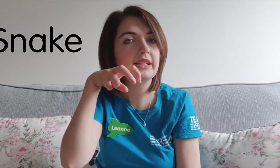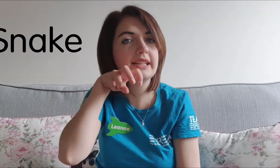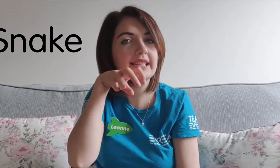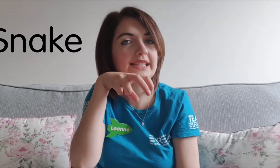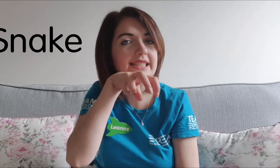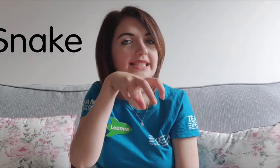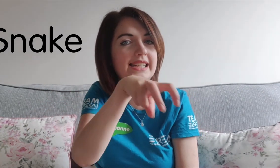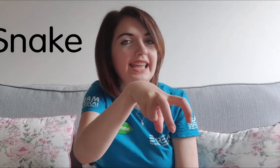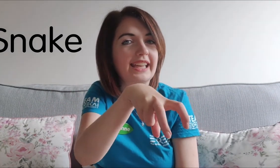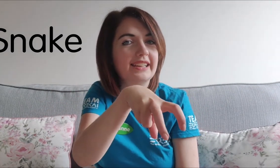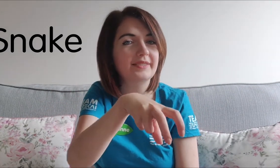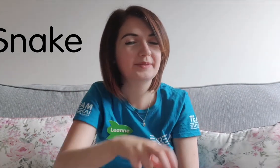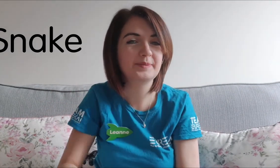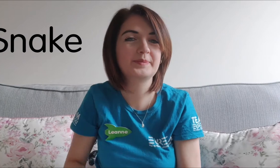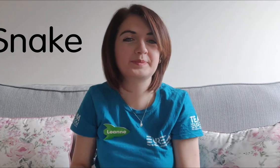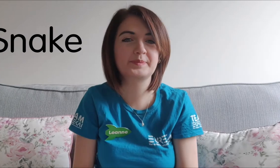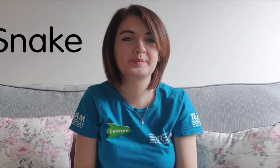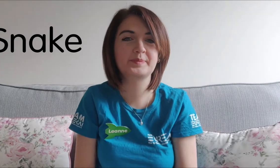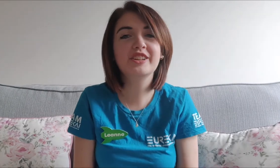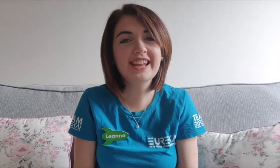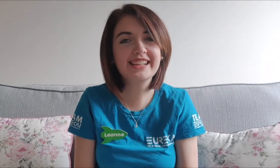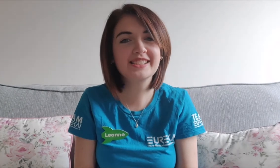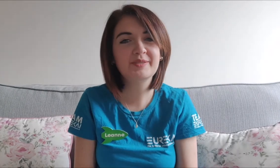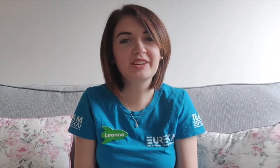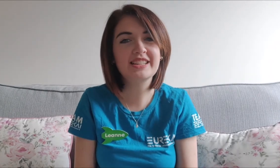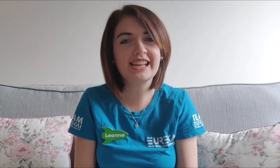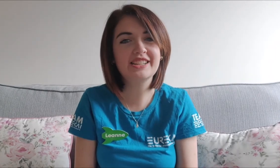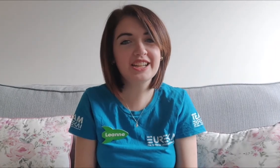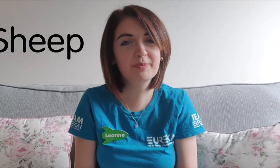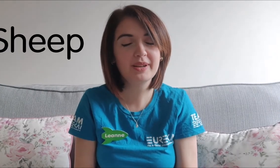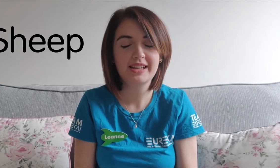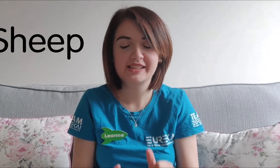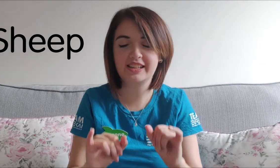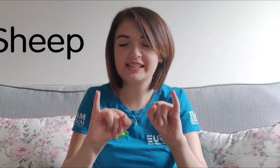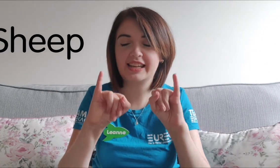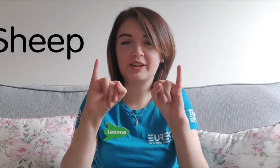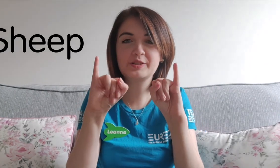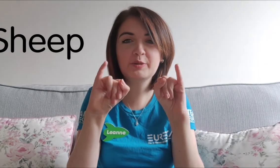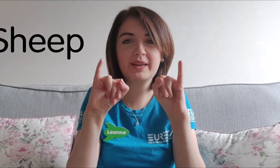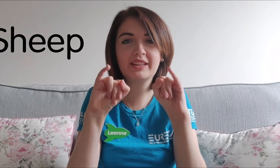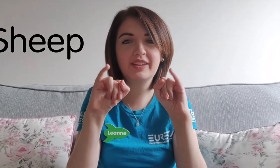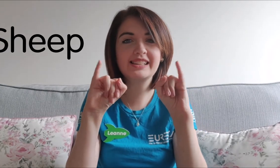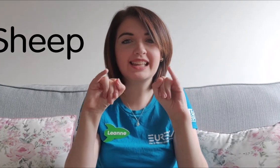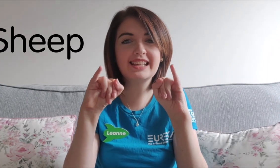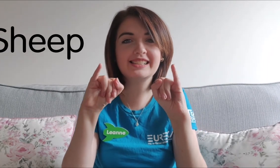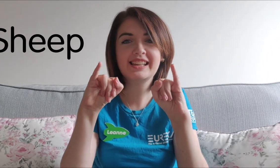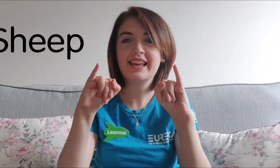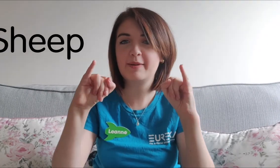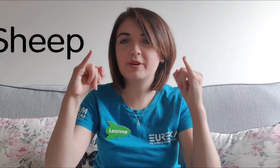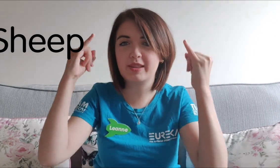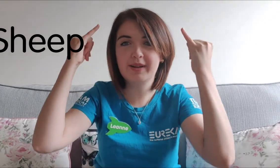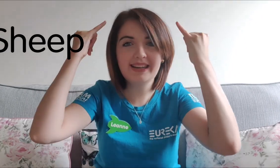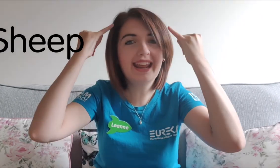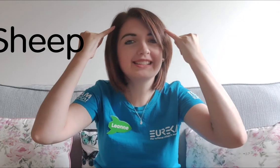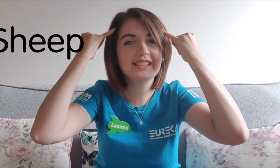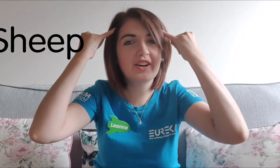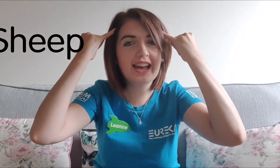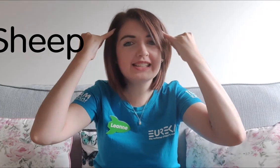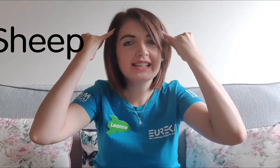snake so next we're going to sign sheep so you're to take your two pinky fingers like this and put them next to your head